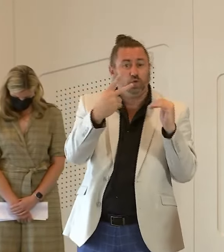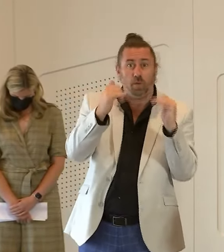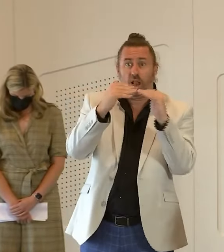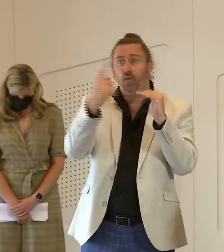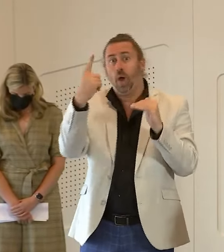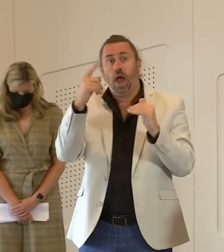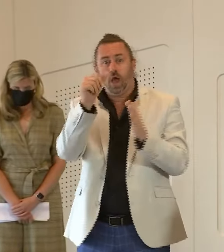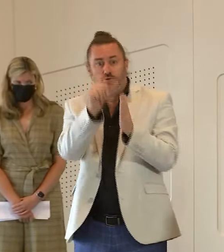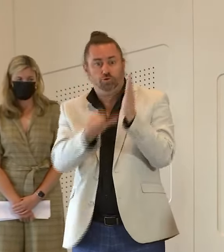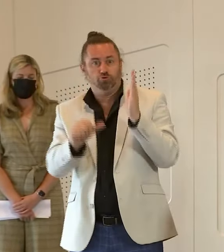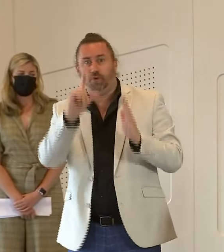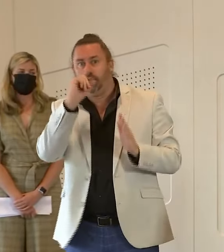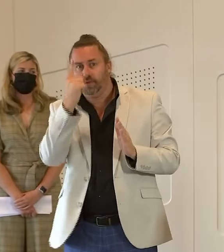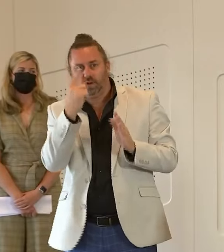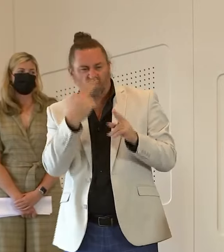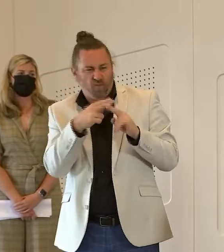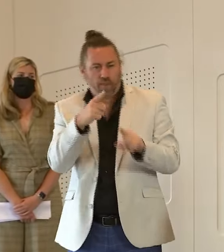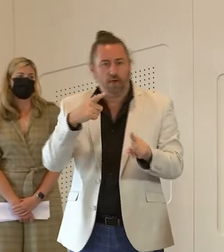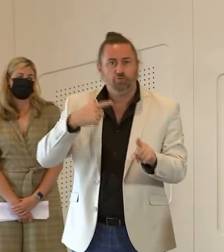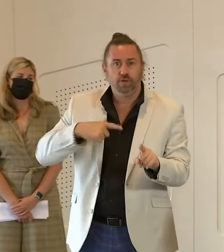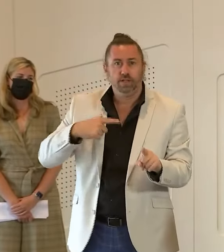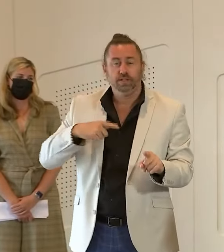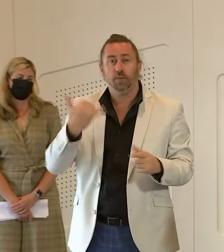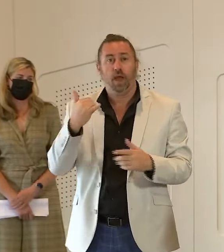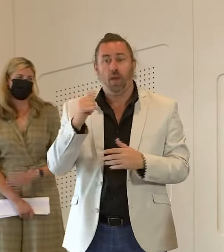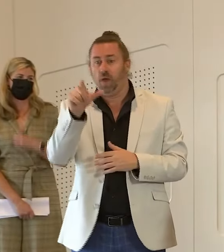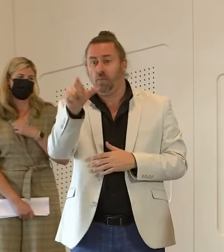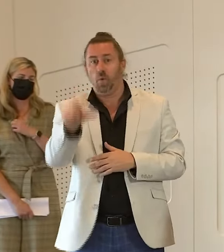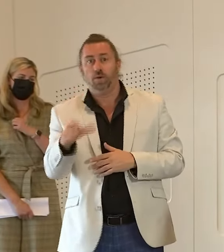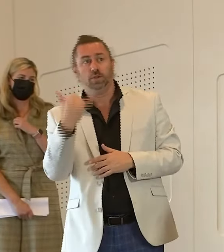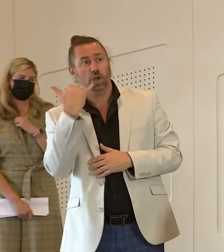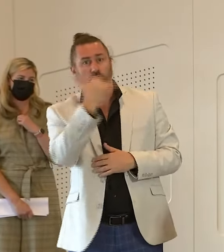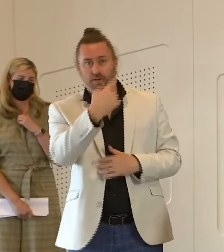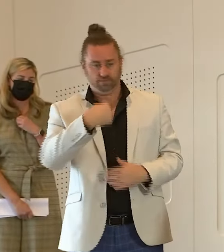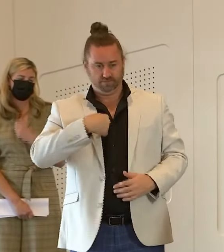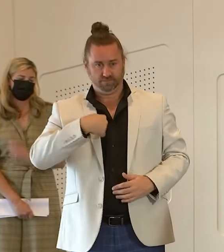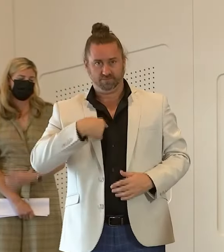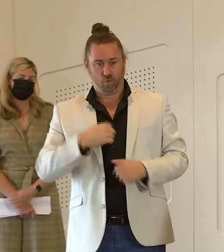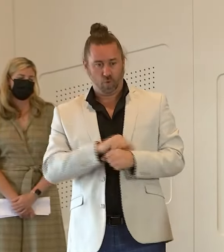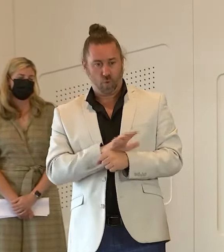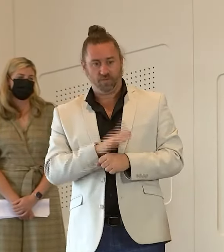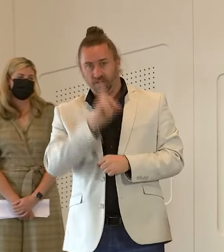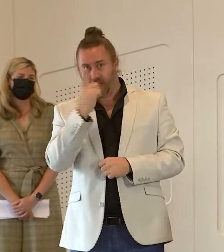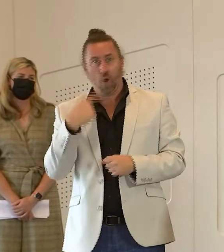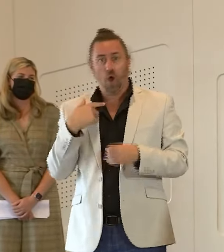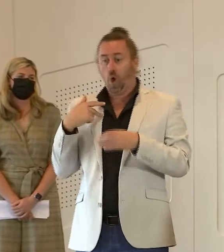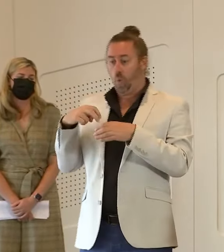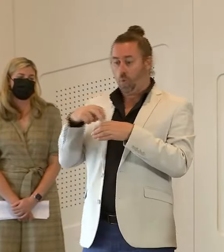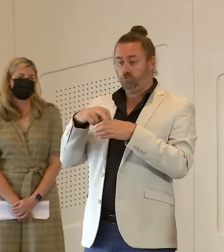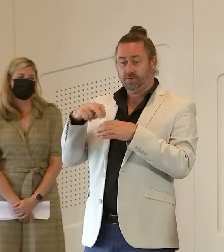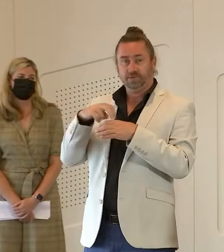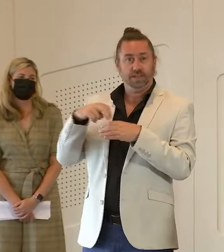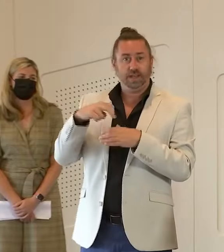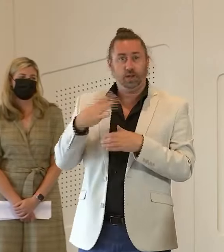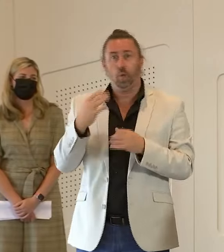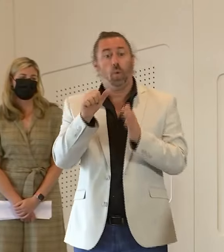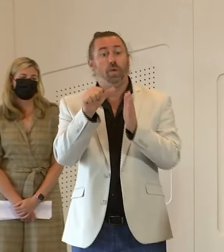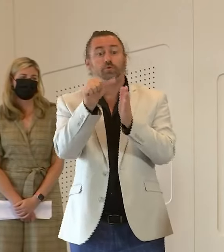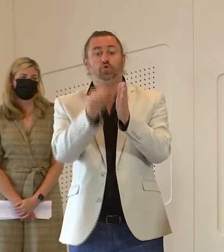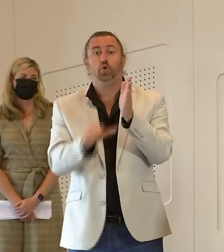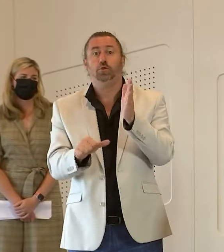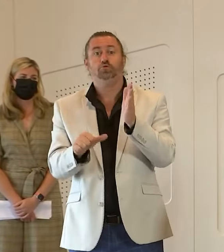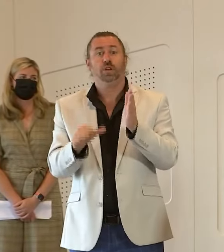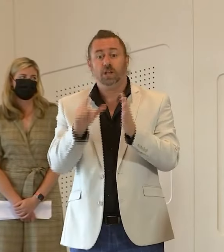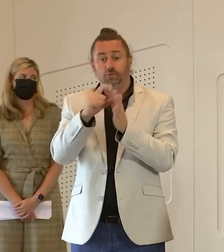one based on different circumstances such as the patients rung up and said i'm positive or i'm quarantining as a close contact or the surgeon themselves